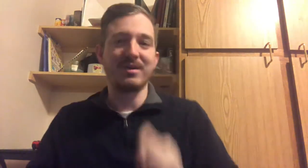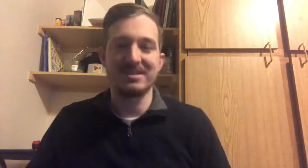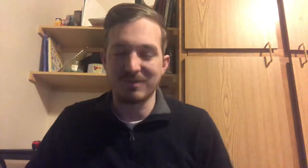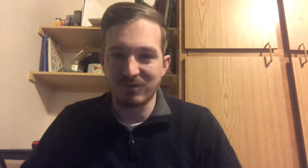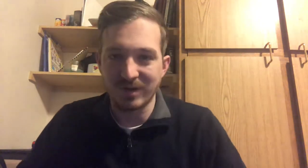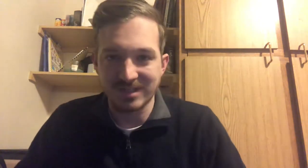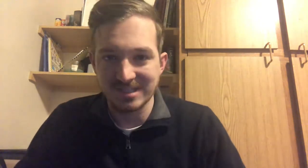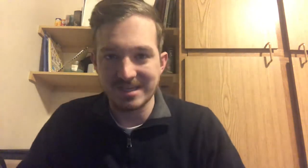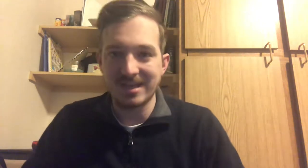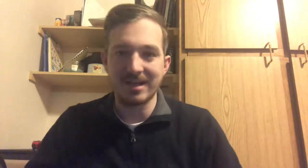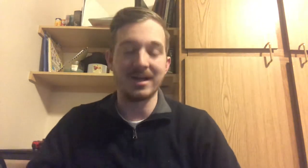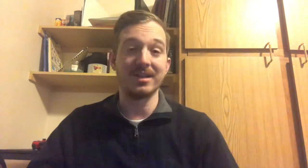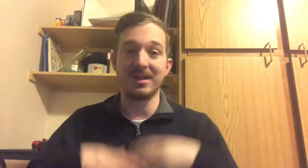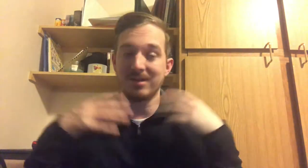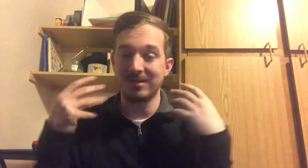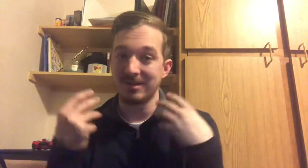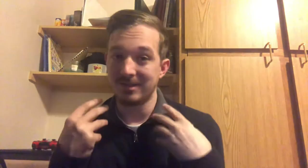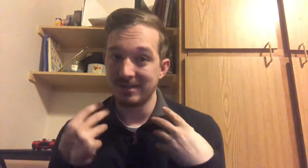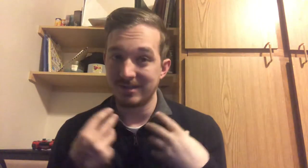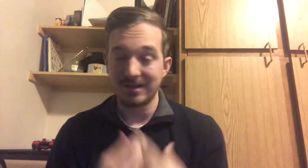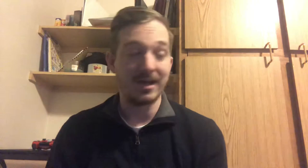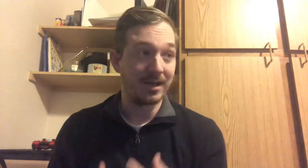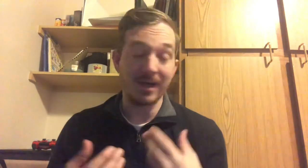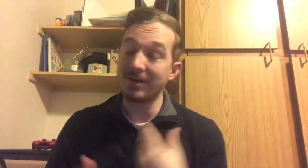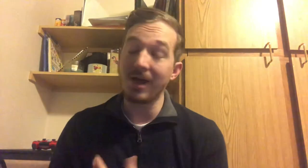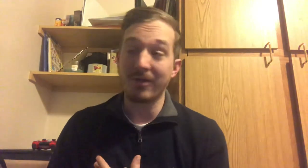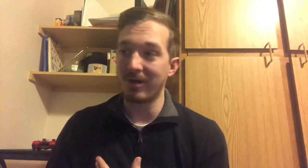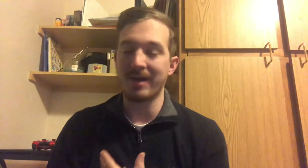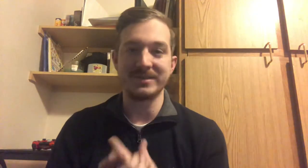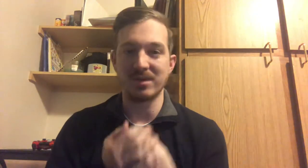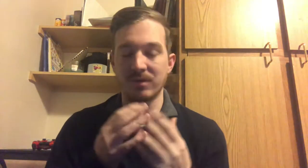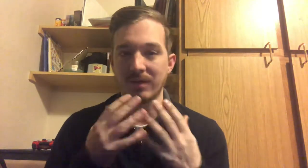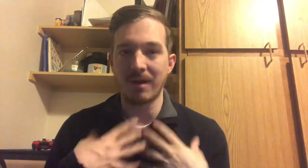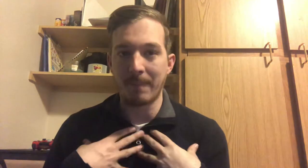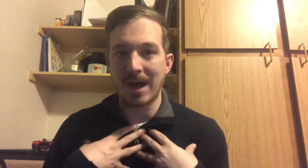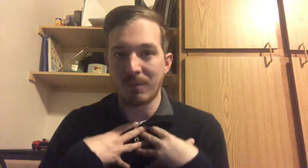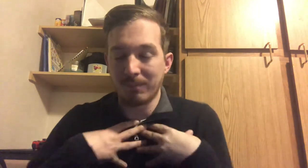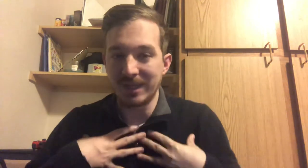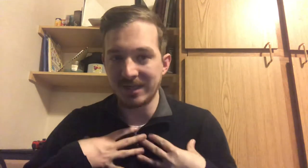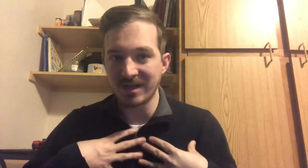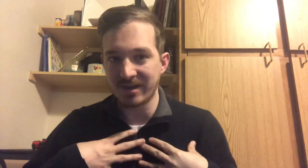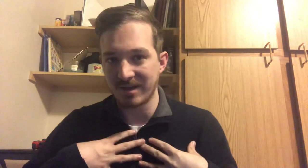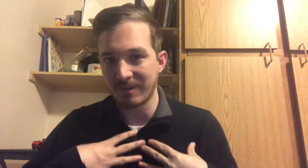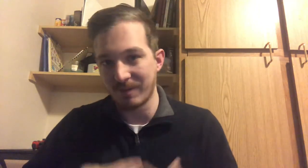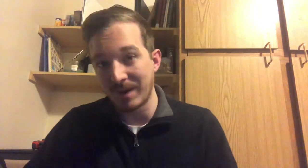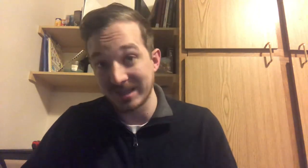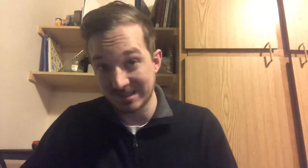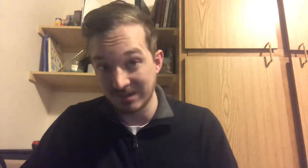guys so much for watching this little, another episode about me talking about myself.